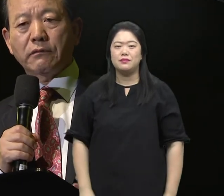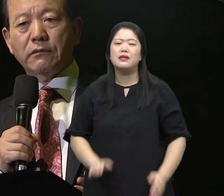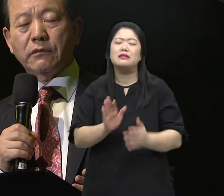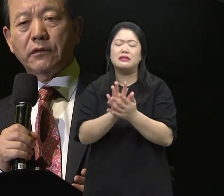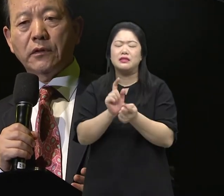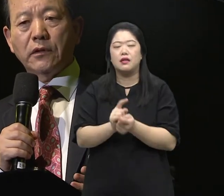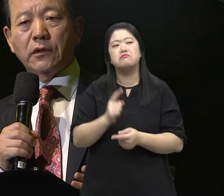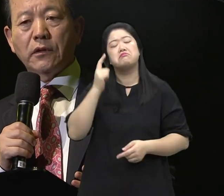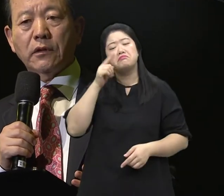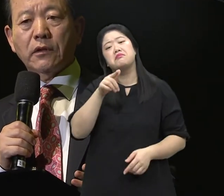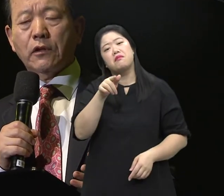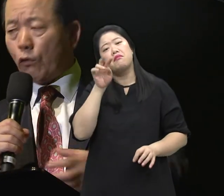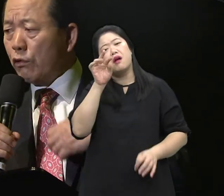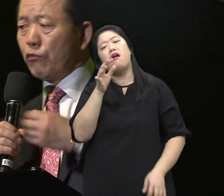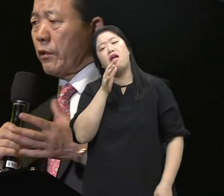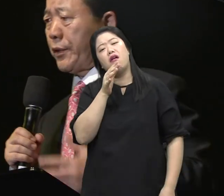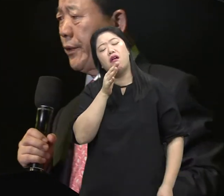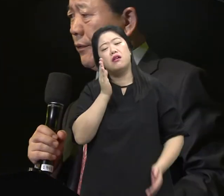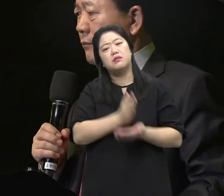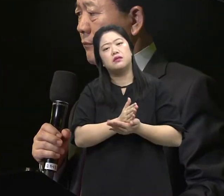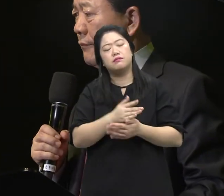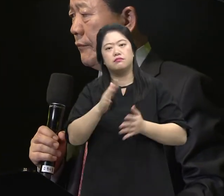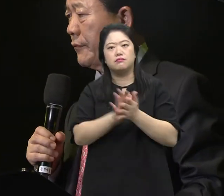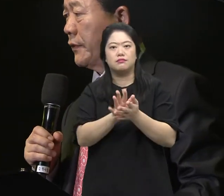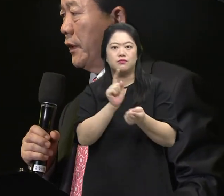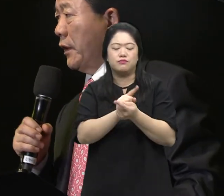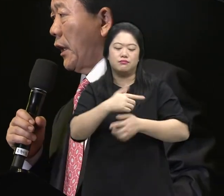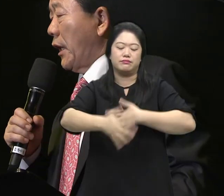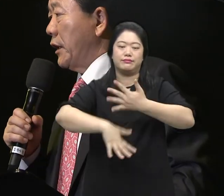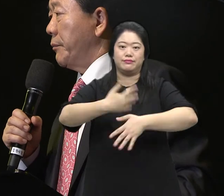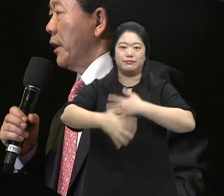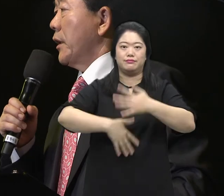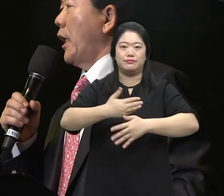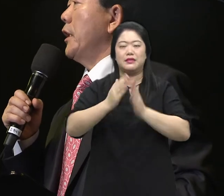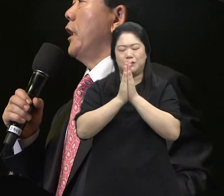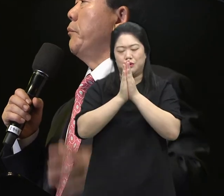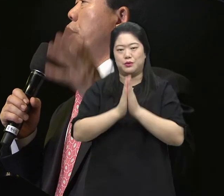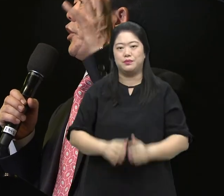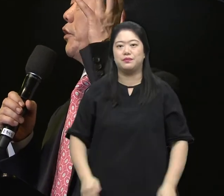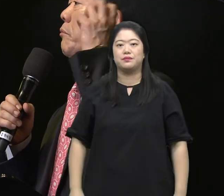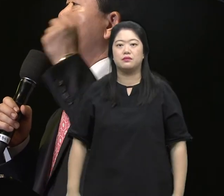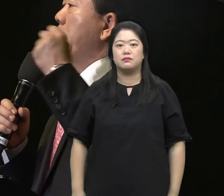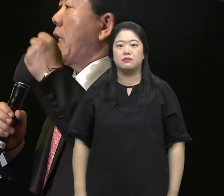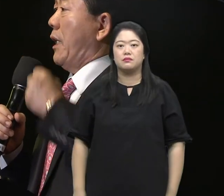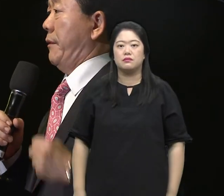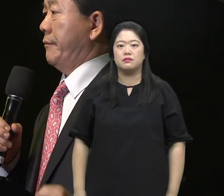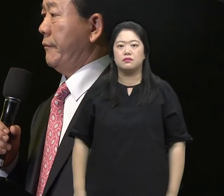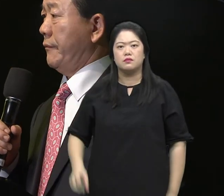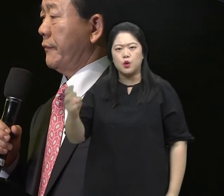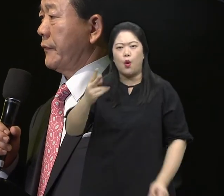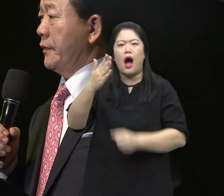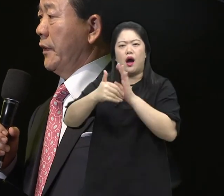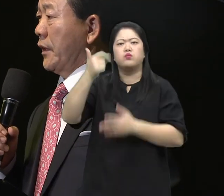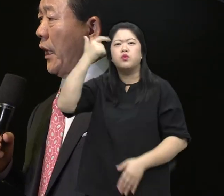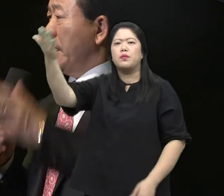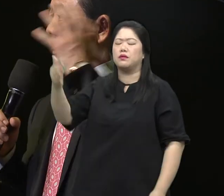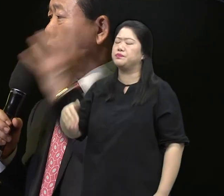Really begin that prayer. Then ask yourself today. And ask yourself today. And ask is mission? God, what is my mission?